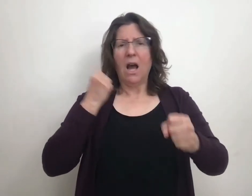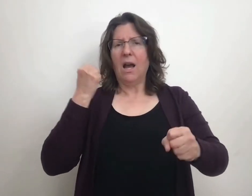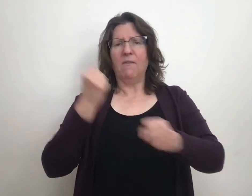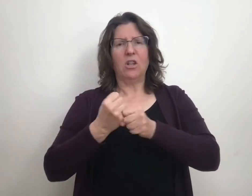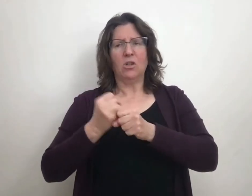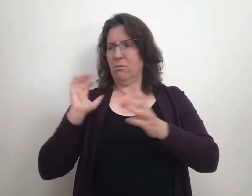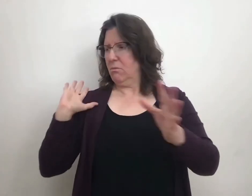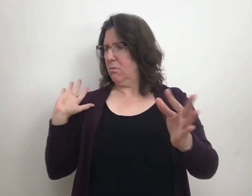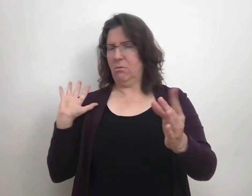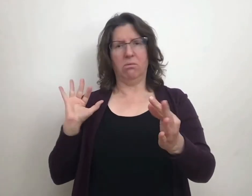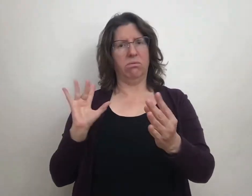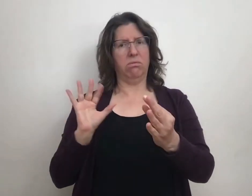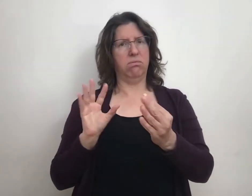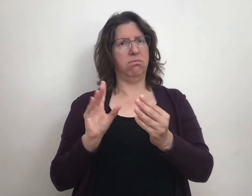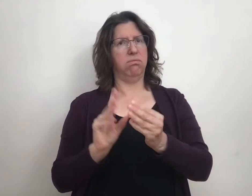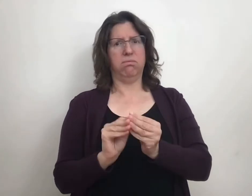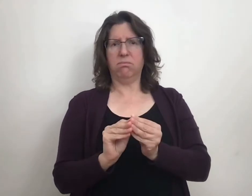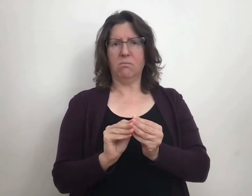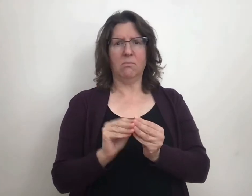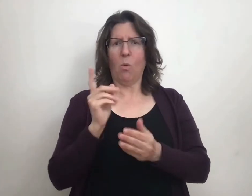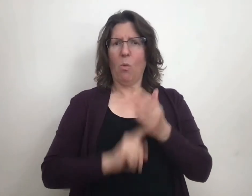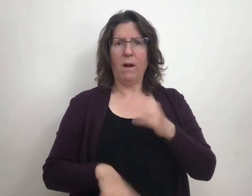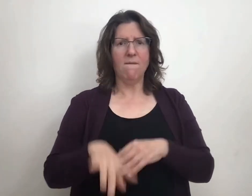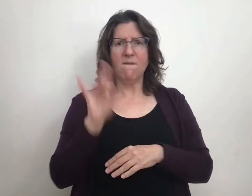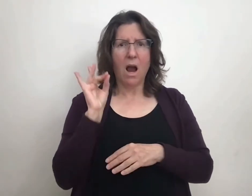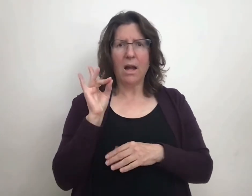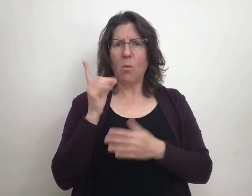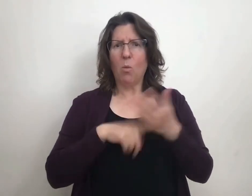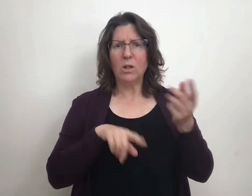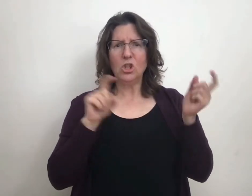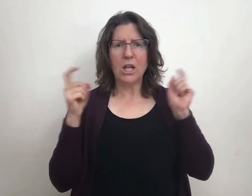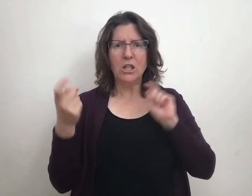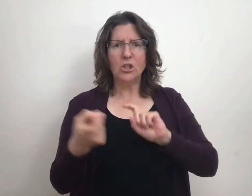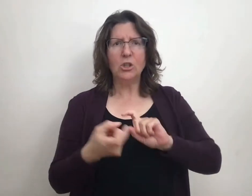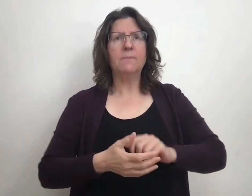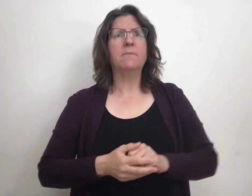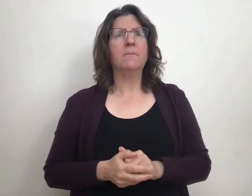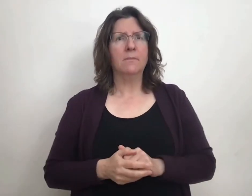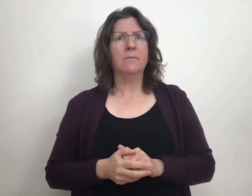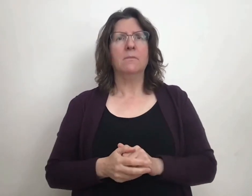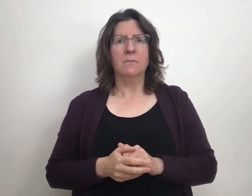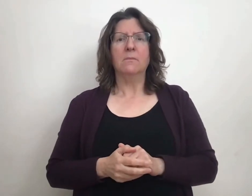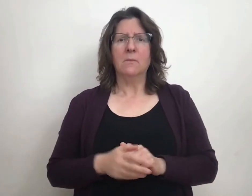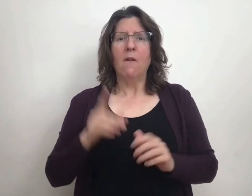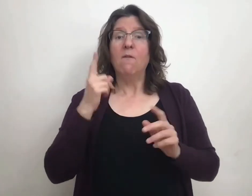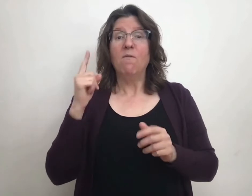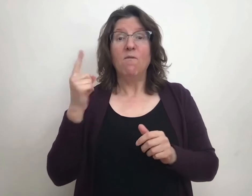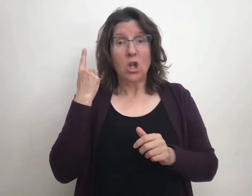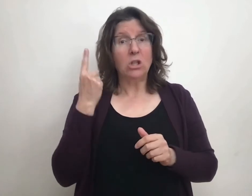Looking back over those five years, I really considered what I had found, what had changed. The